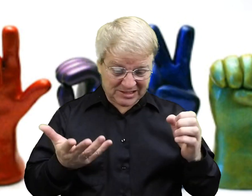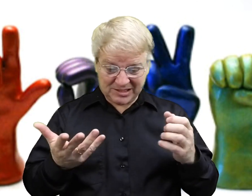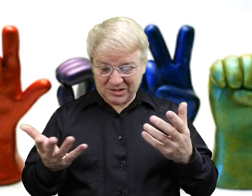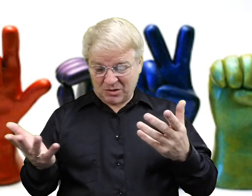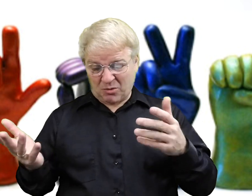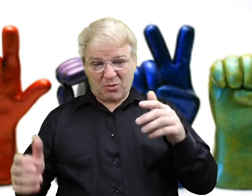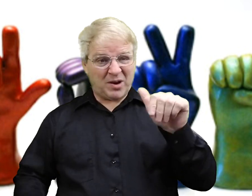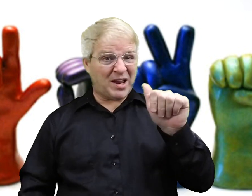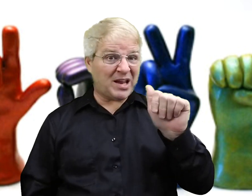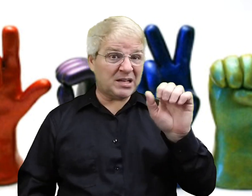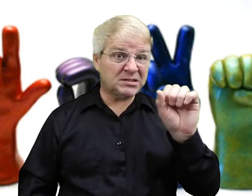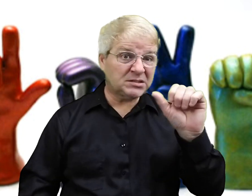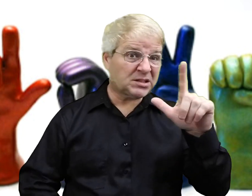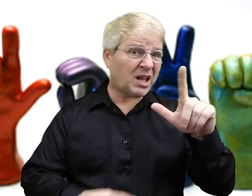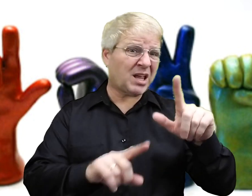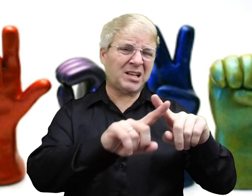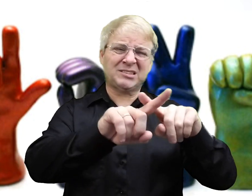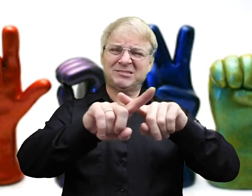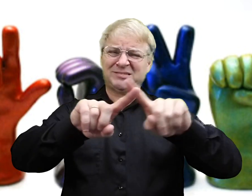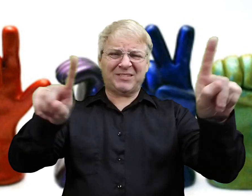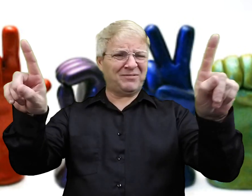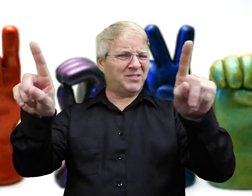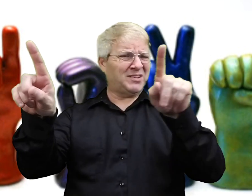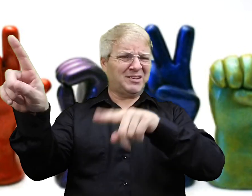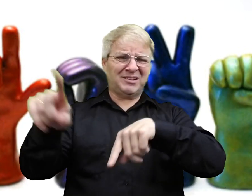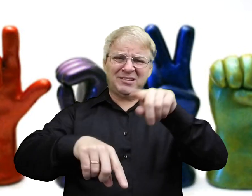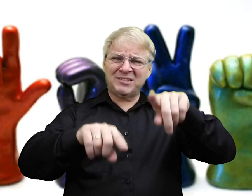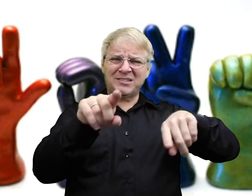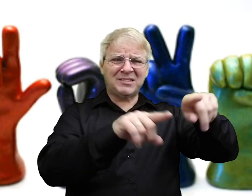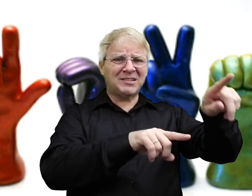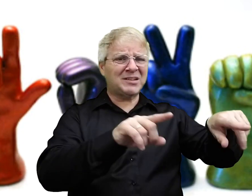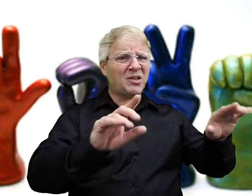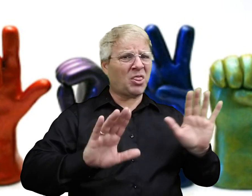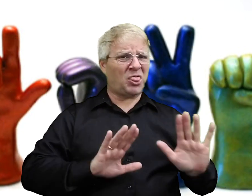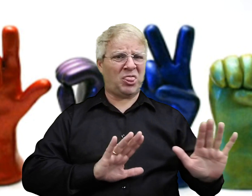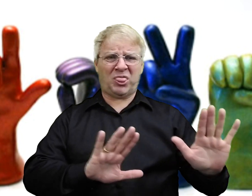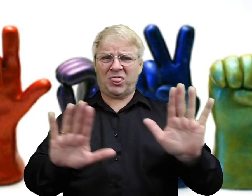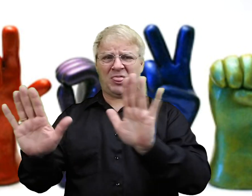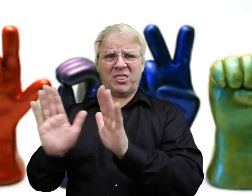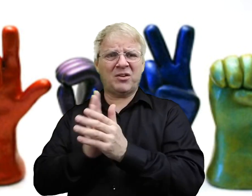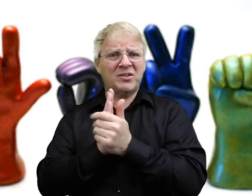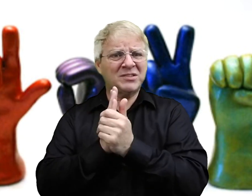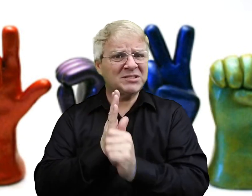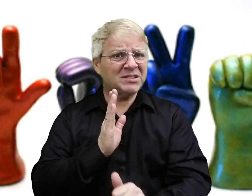CSign or PSE or ASL. Everybody grew up differently. And there's a